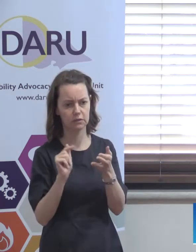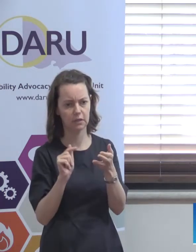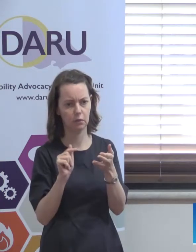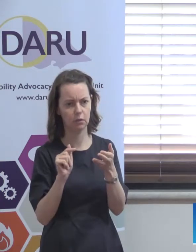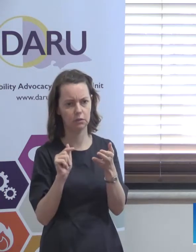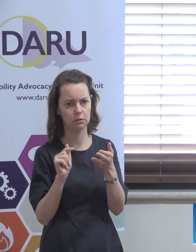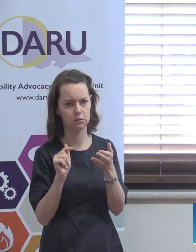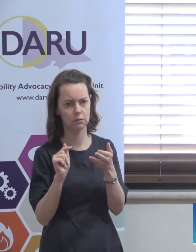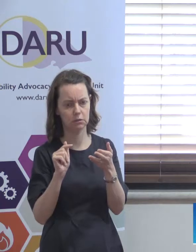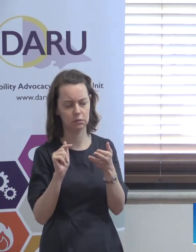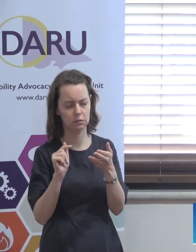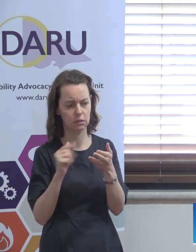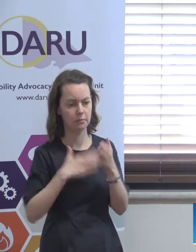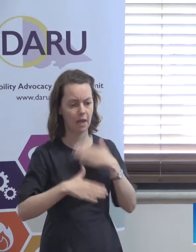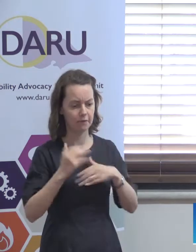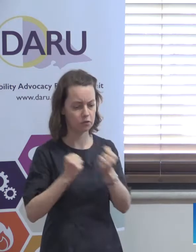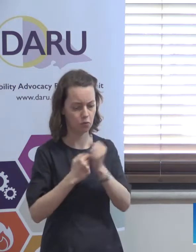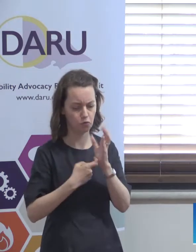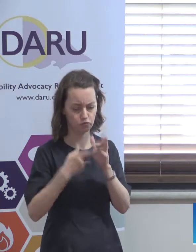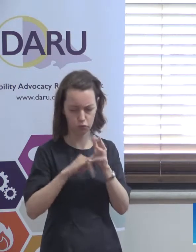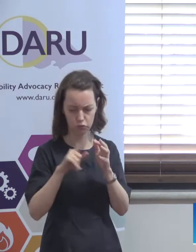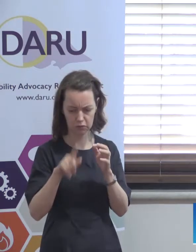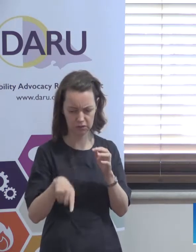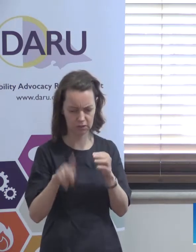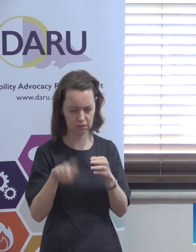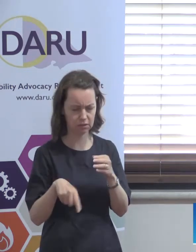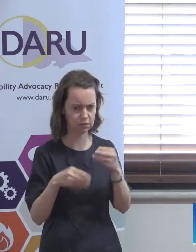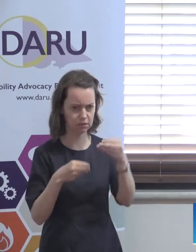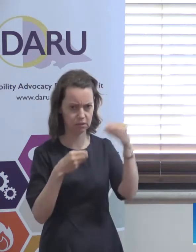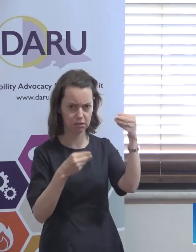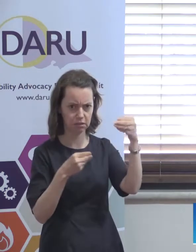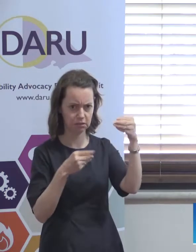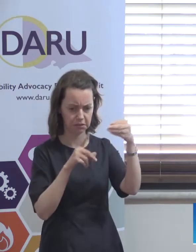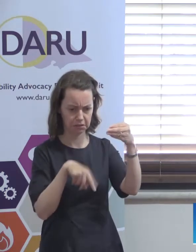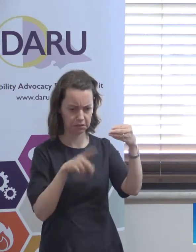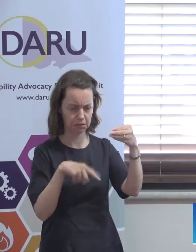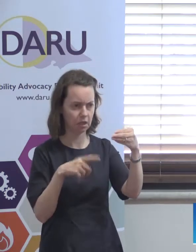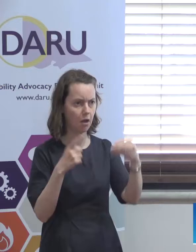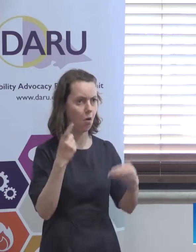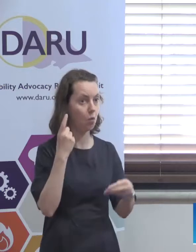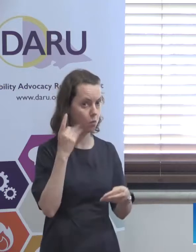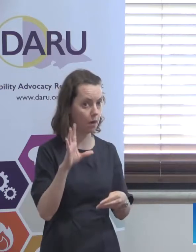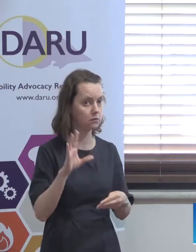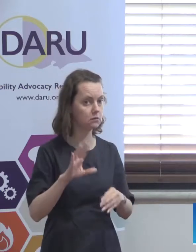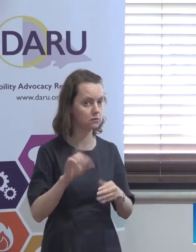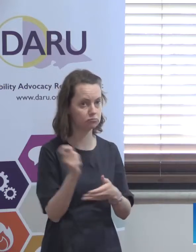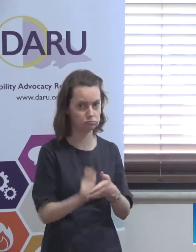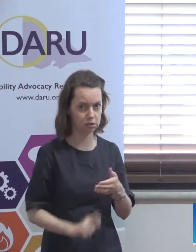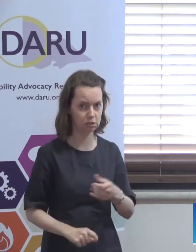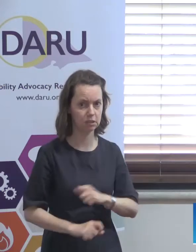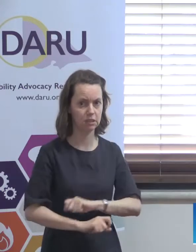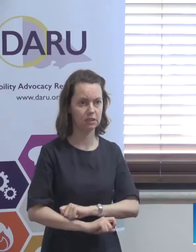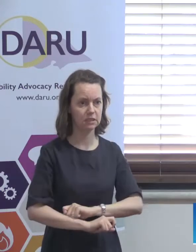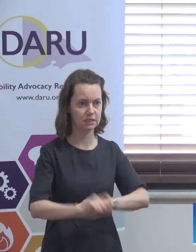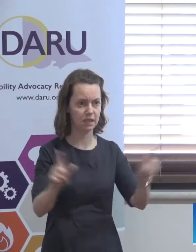but that they, I think what I'd heard that they did them once, sent them out or at least did